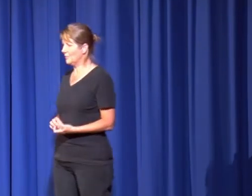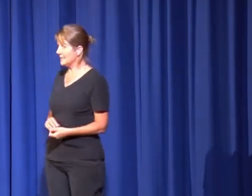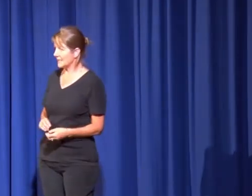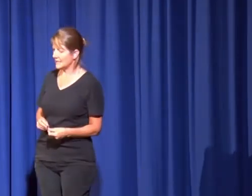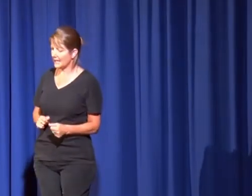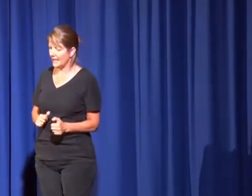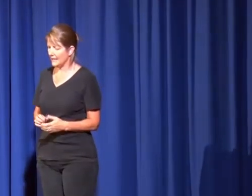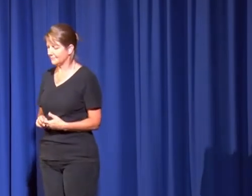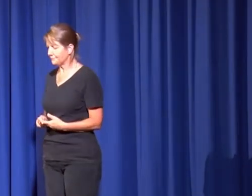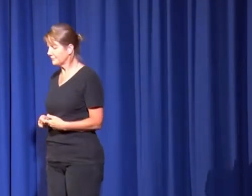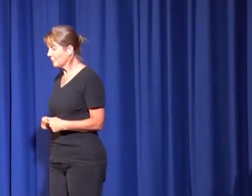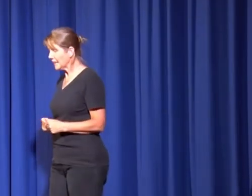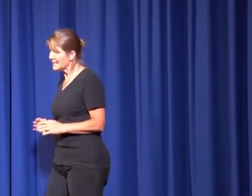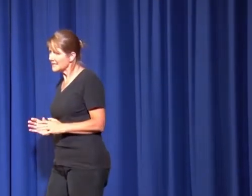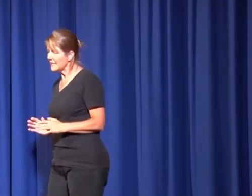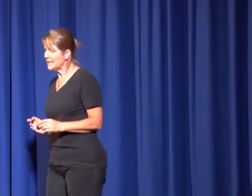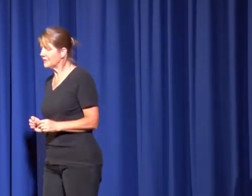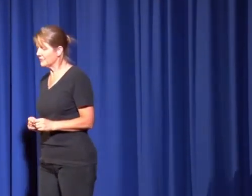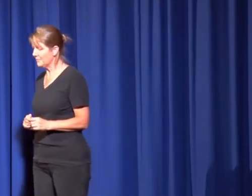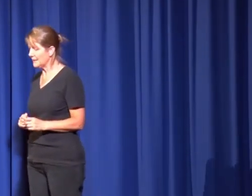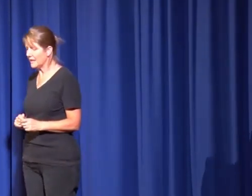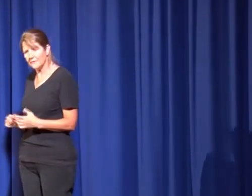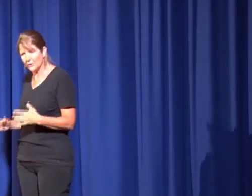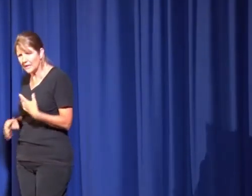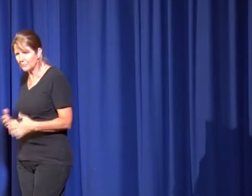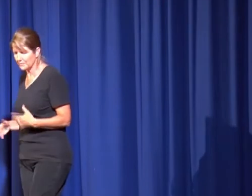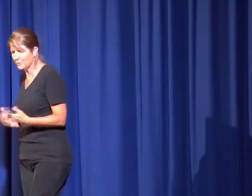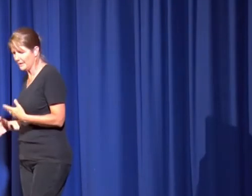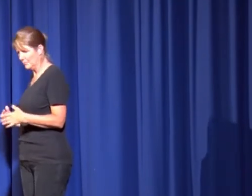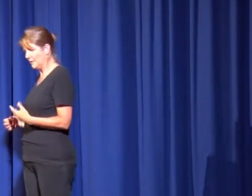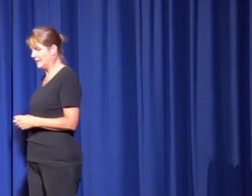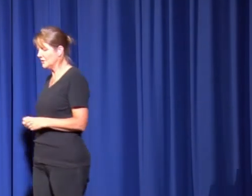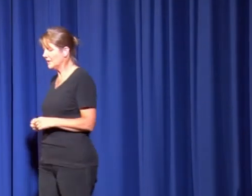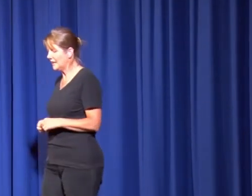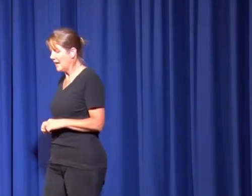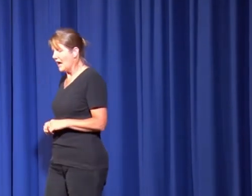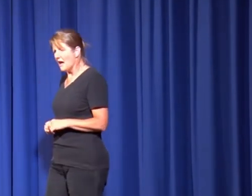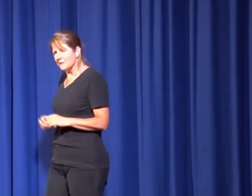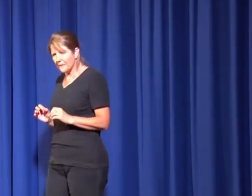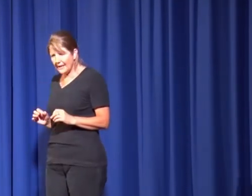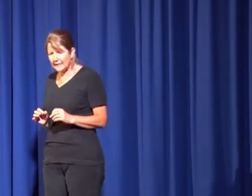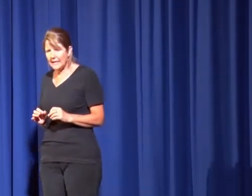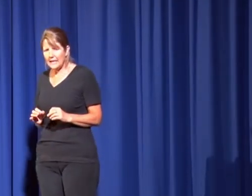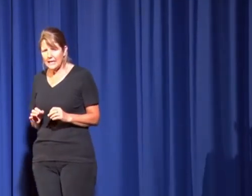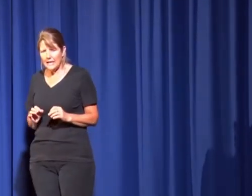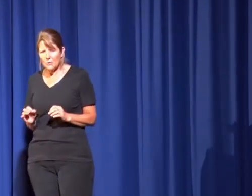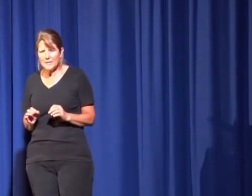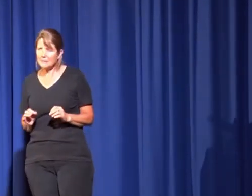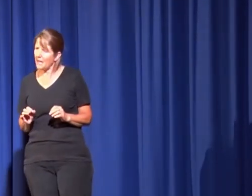what he's going to say and he doesn't say anything for a bit. And then I fall in doing what he's doing and then finally, almost in